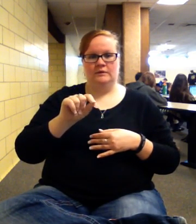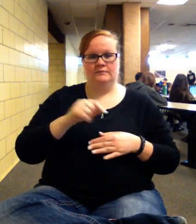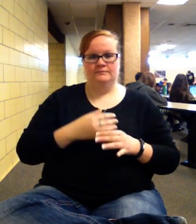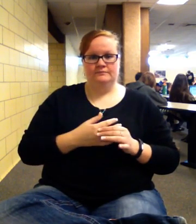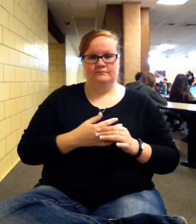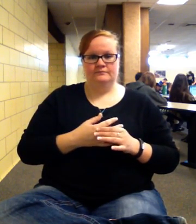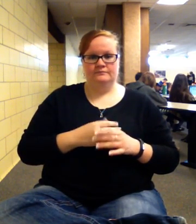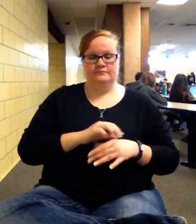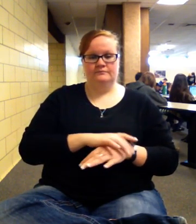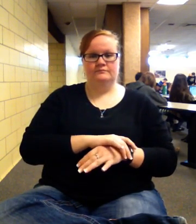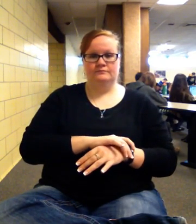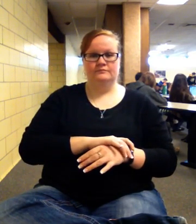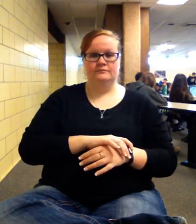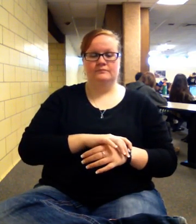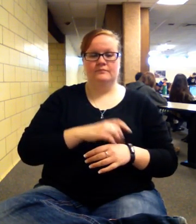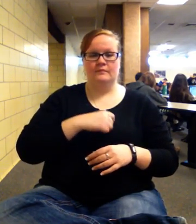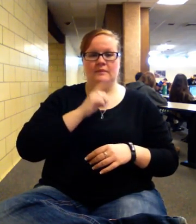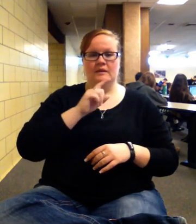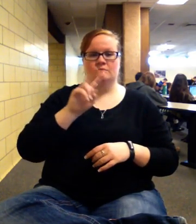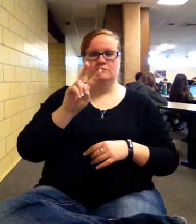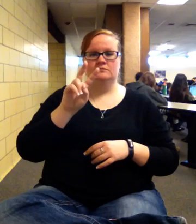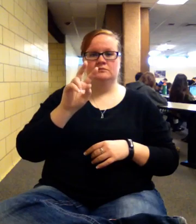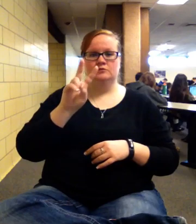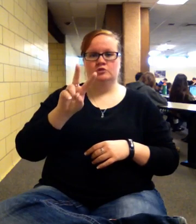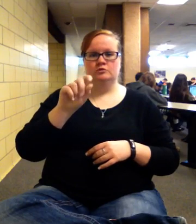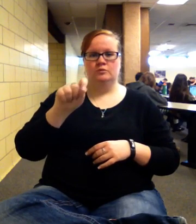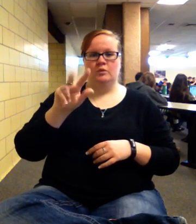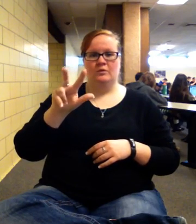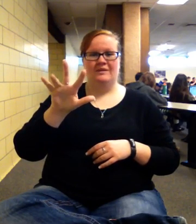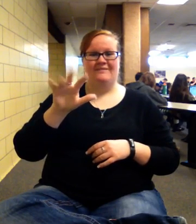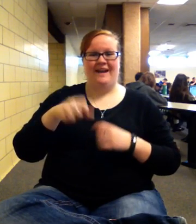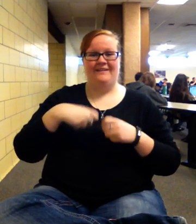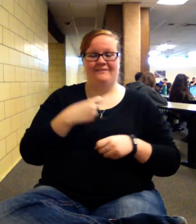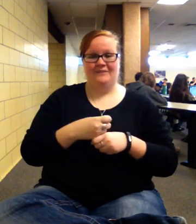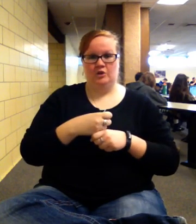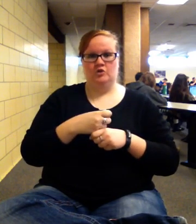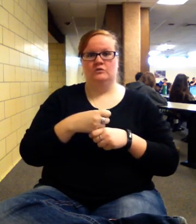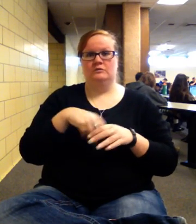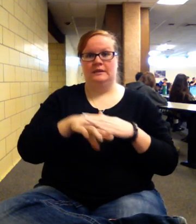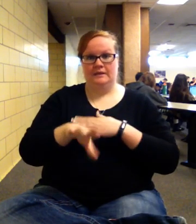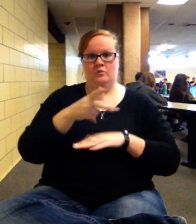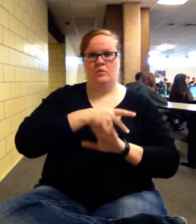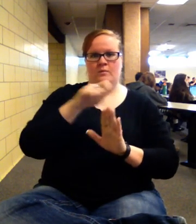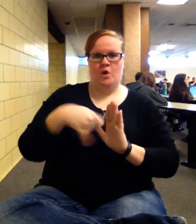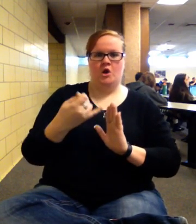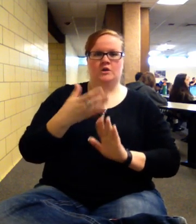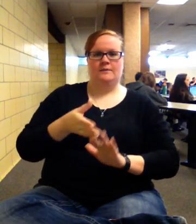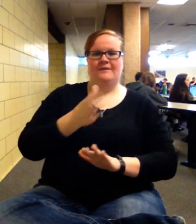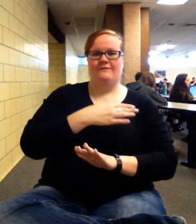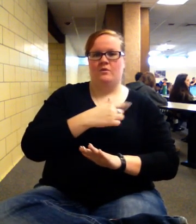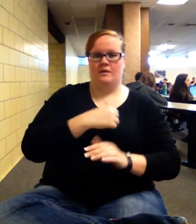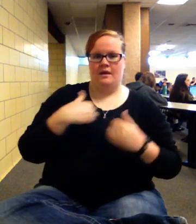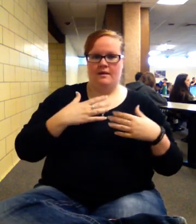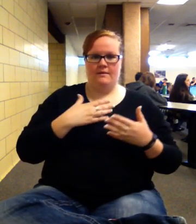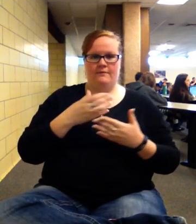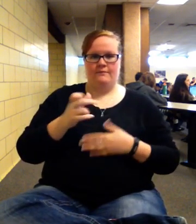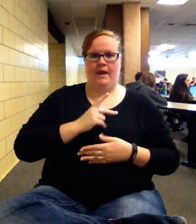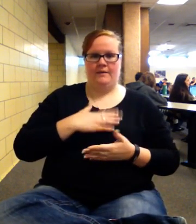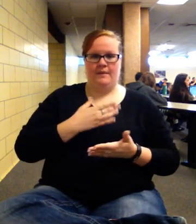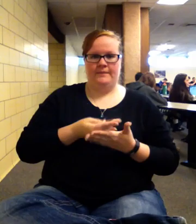So I'm 2.35 years into this project before I get my money back. The